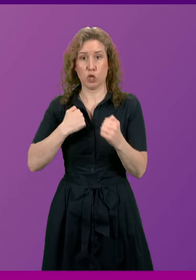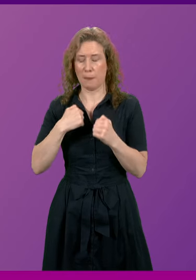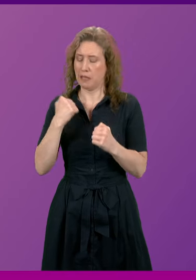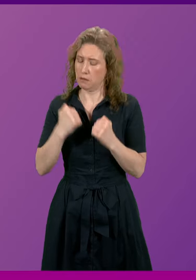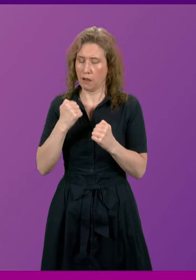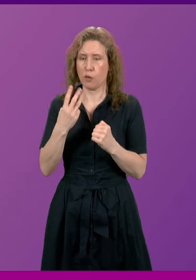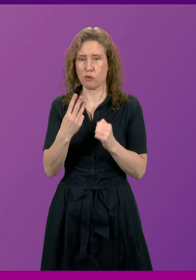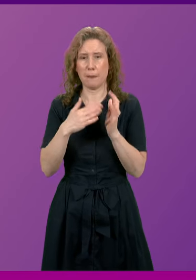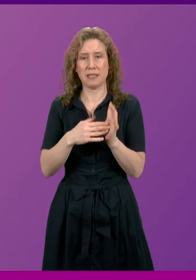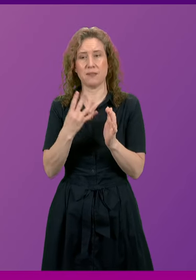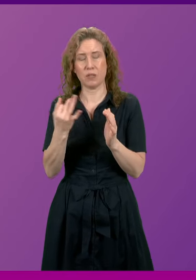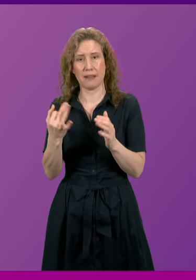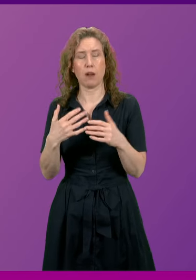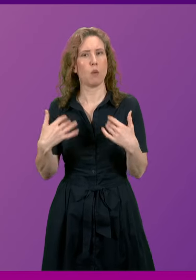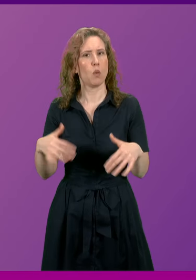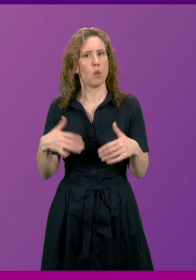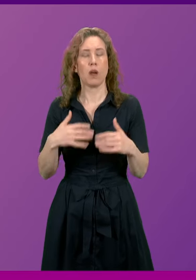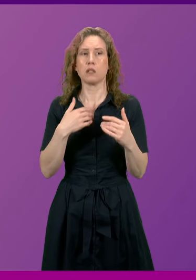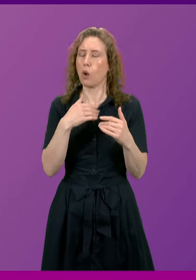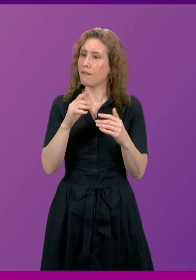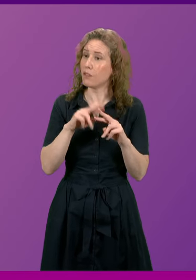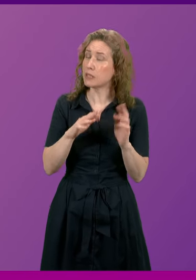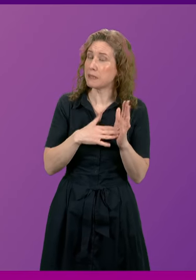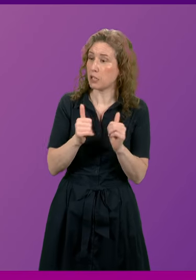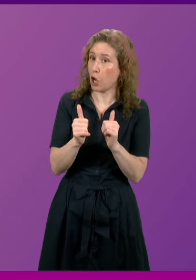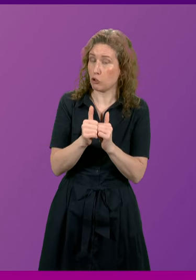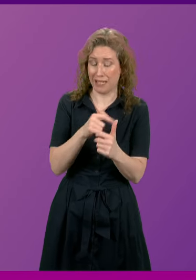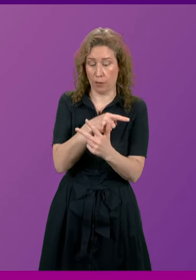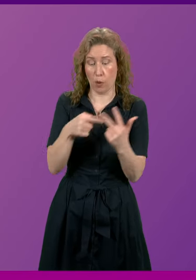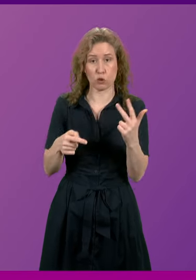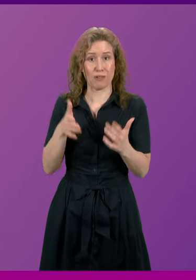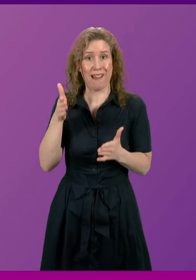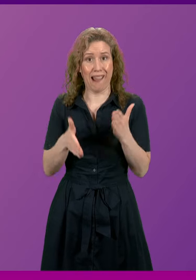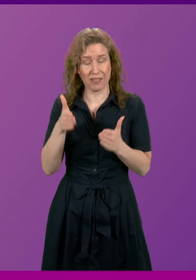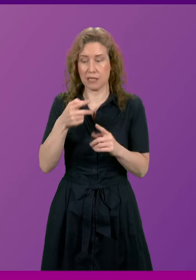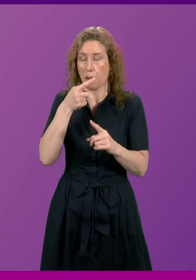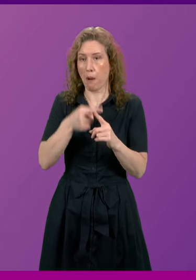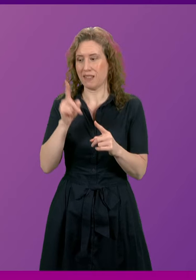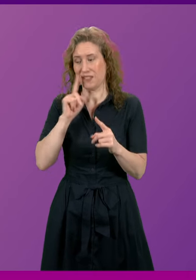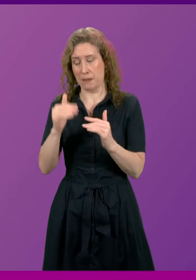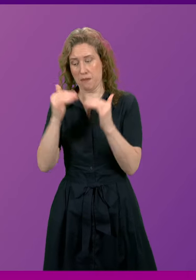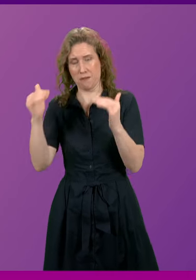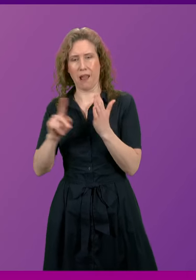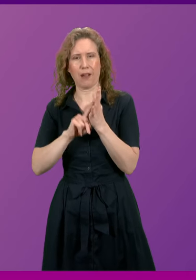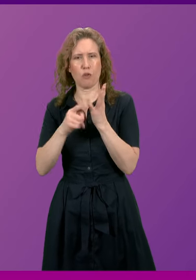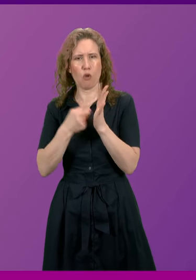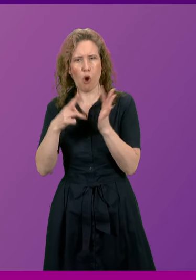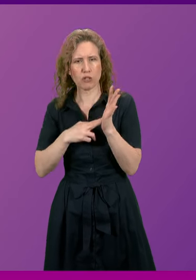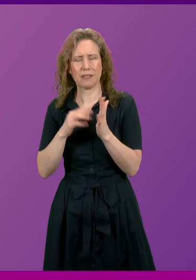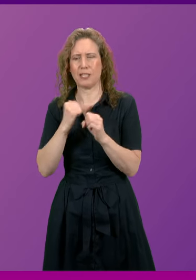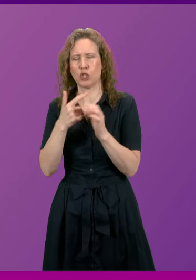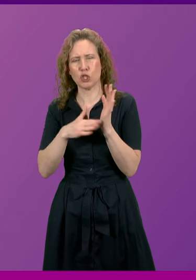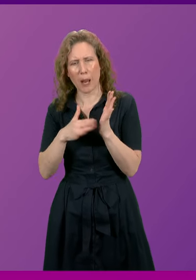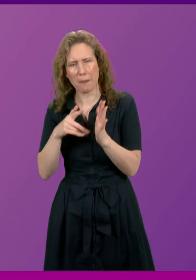three minutes 47. Would the First Minister agree with me that these athletes along with their female counterparts like Laura Muir and Gemma Rieke